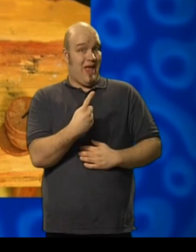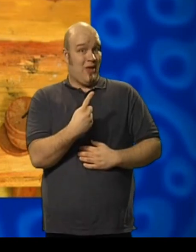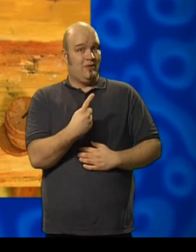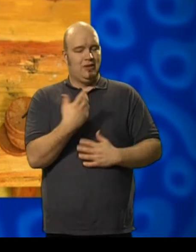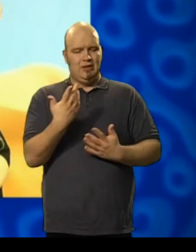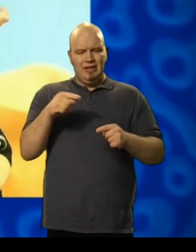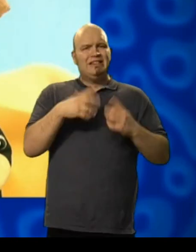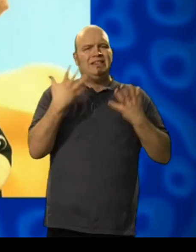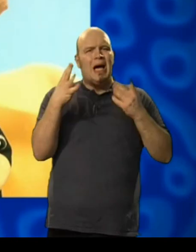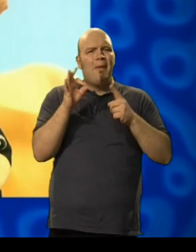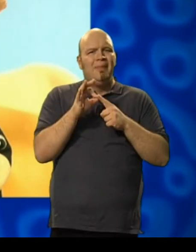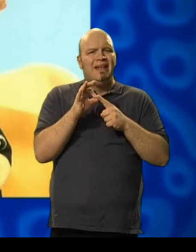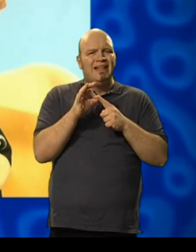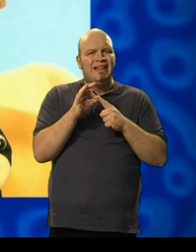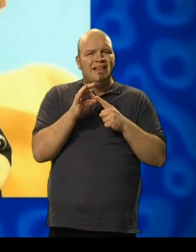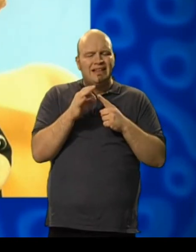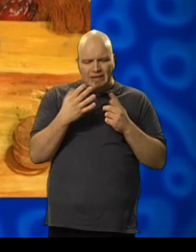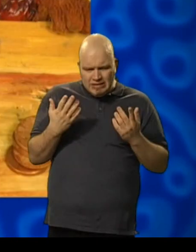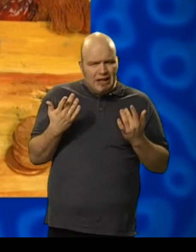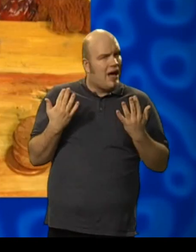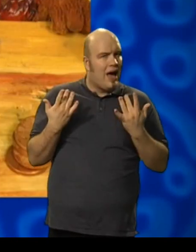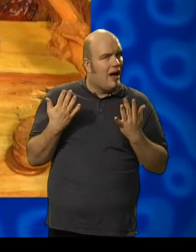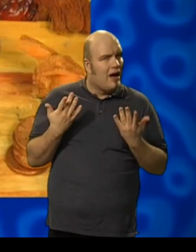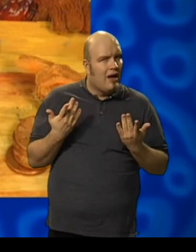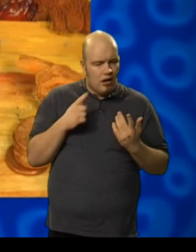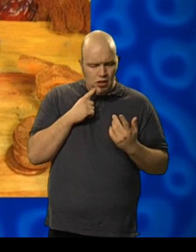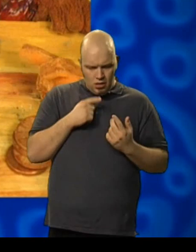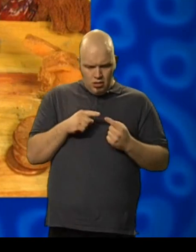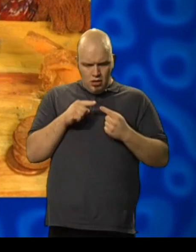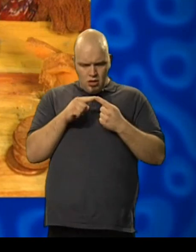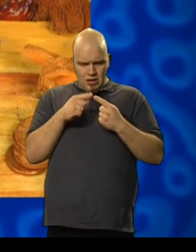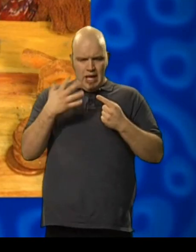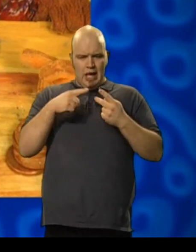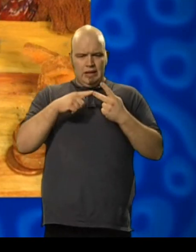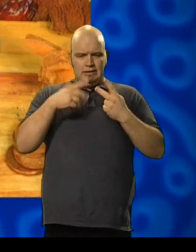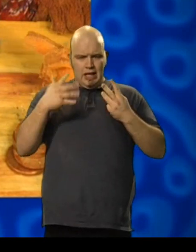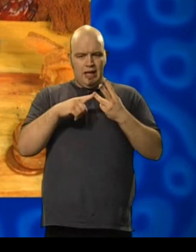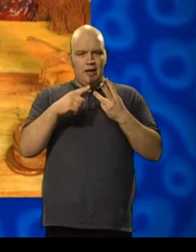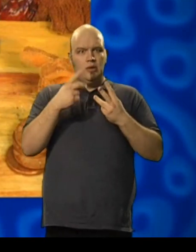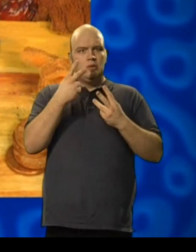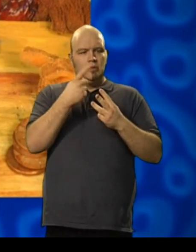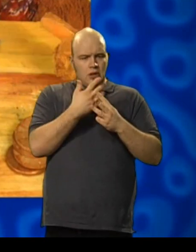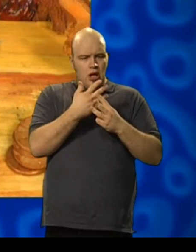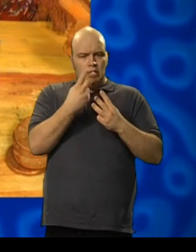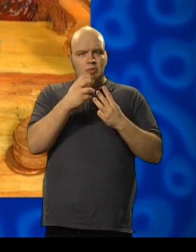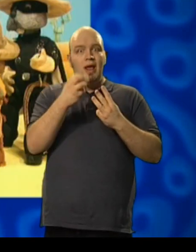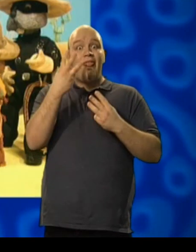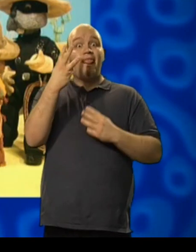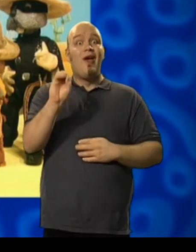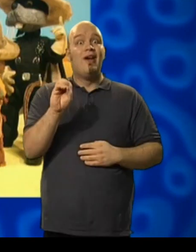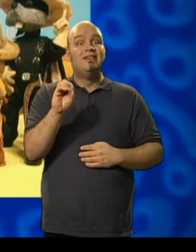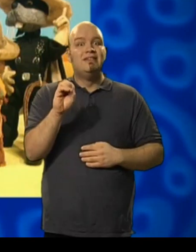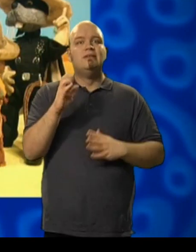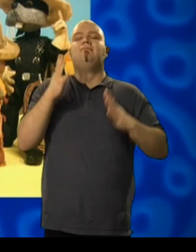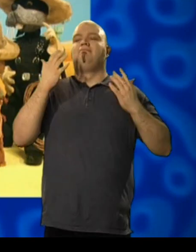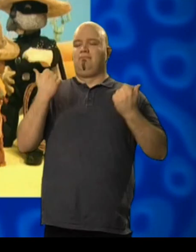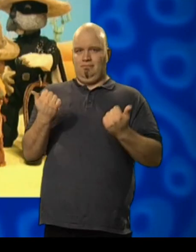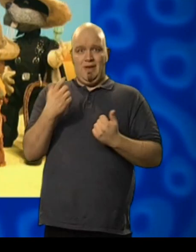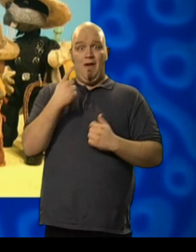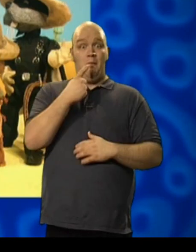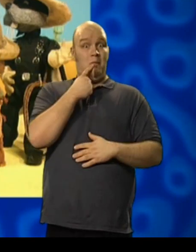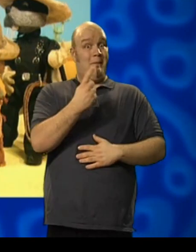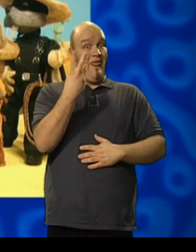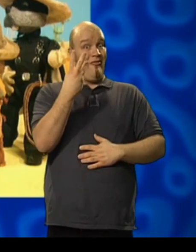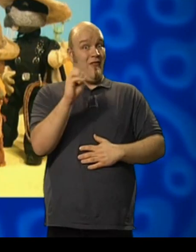Now, ten-pence pieces. Uh, ten, twenty, thirty. So we have one pound